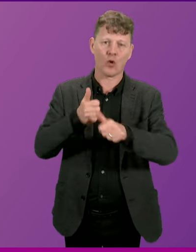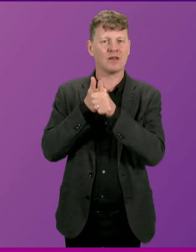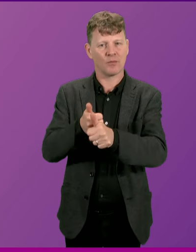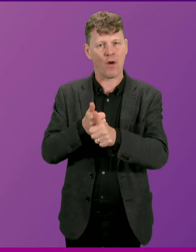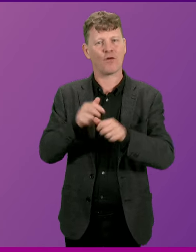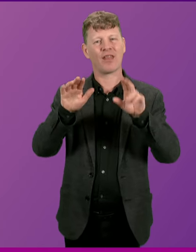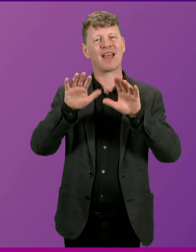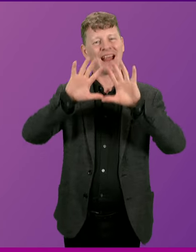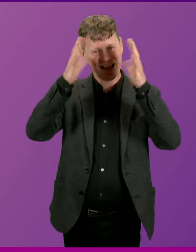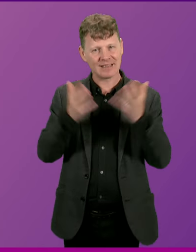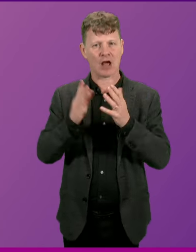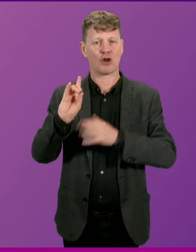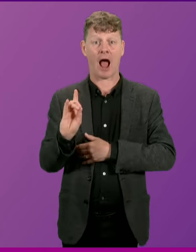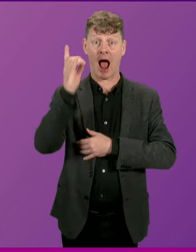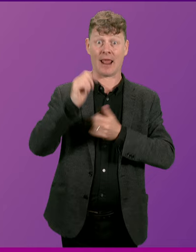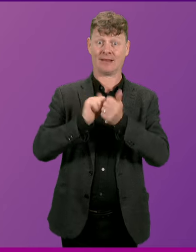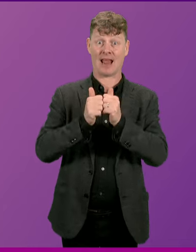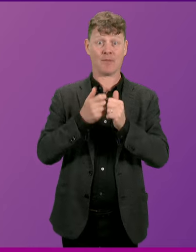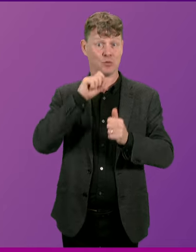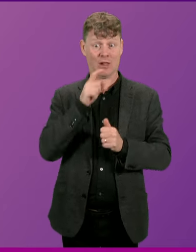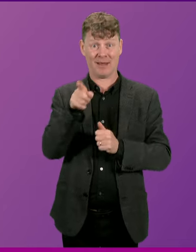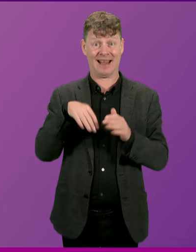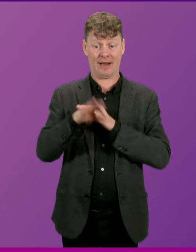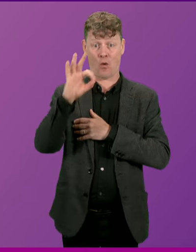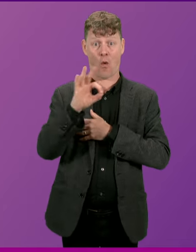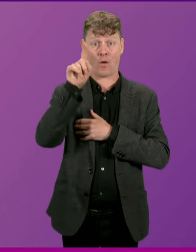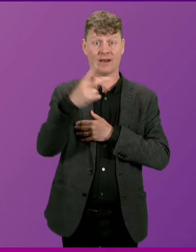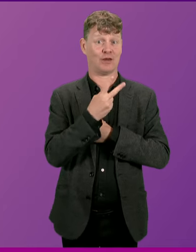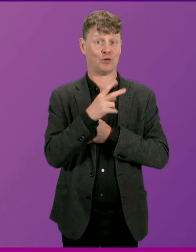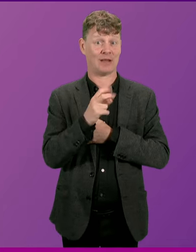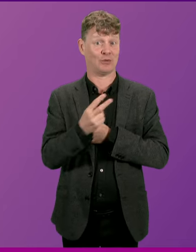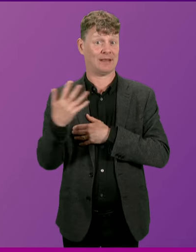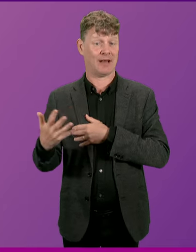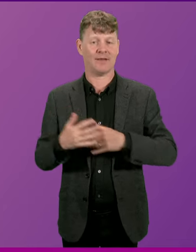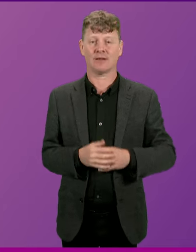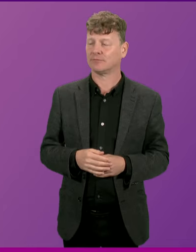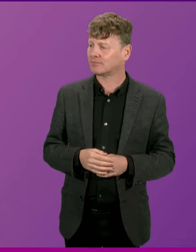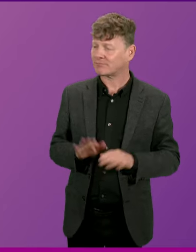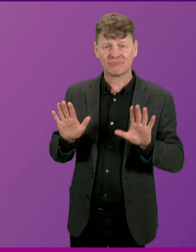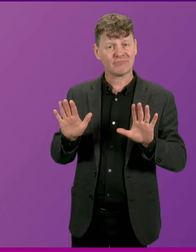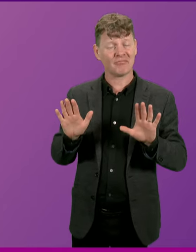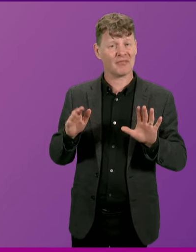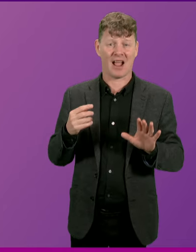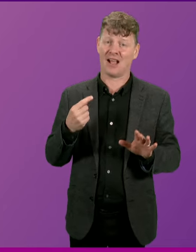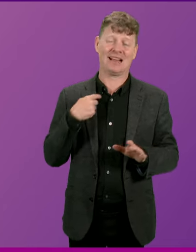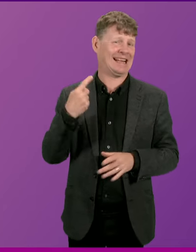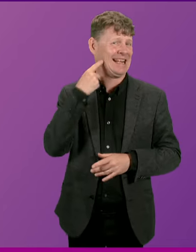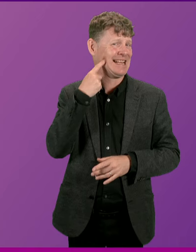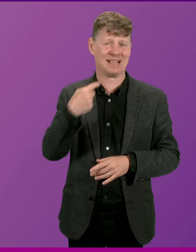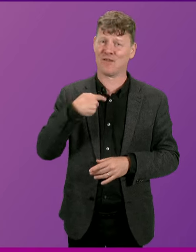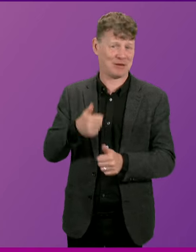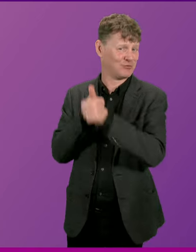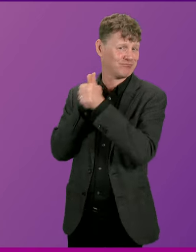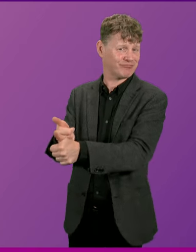Ireland Games that will take part in Orkney in 2025. Deputy Frank, I have no hesitation in joining Liam